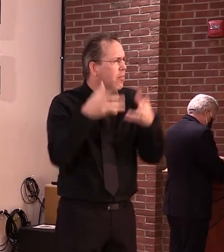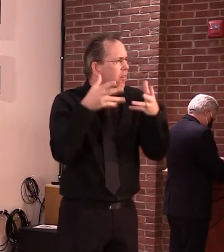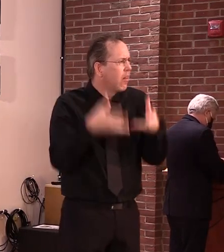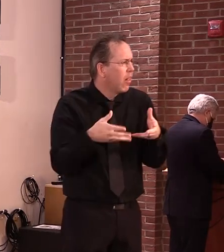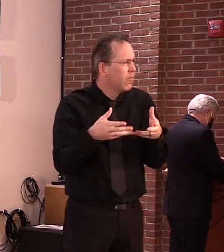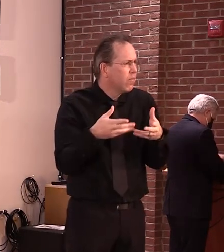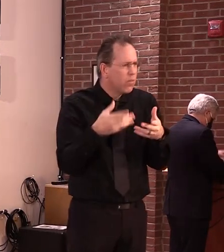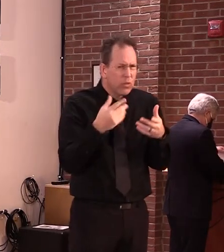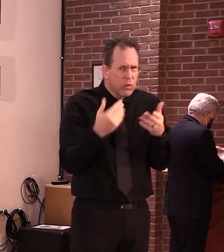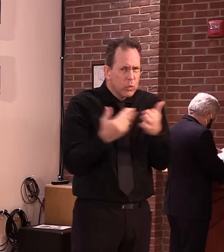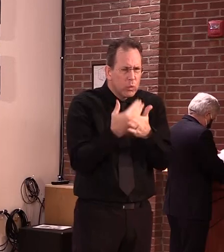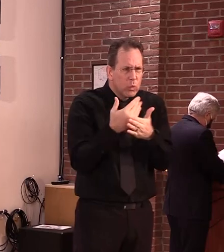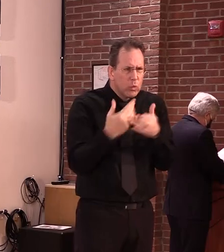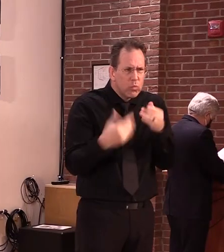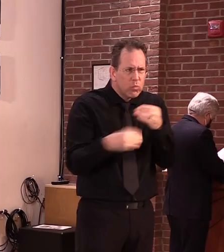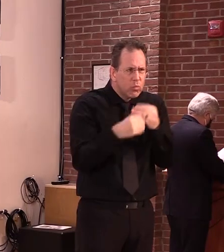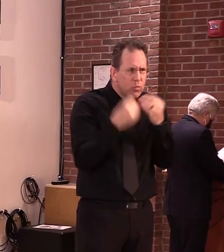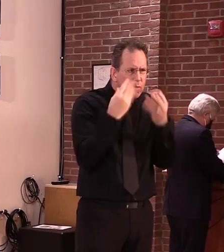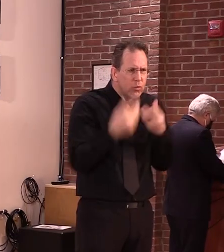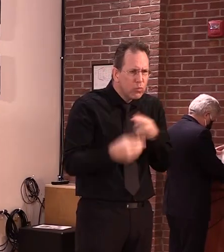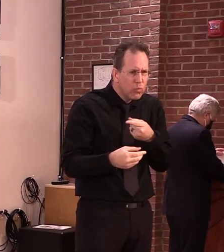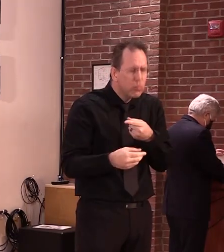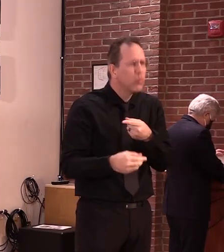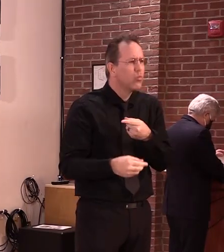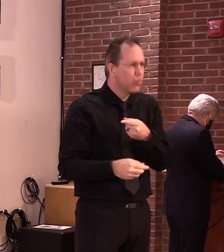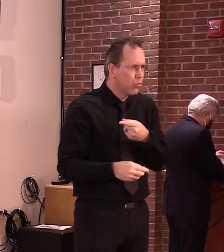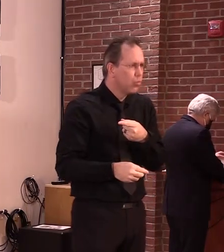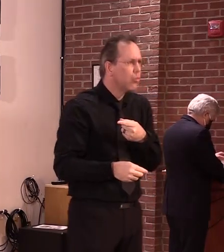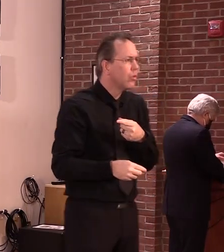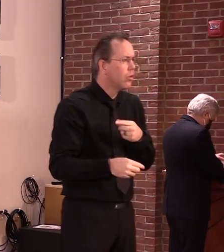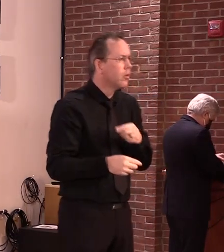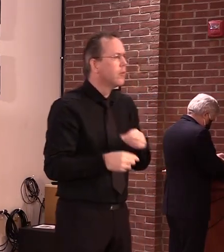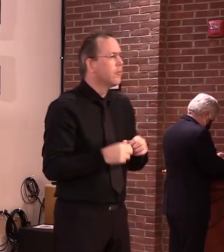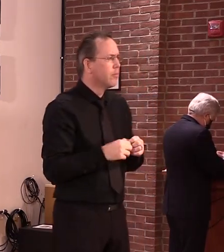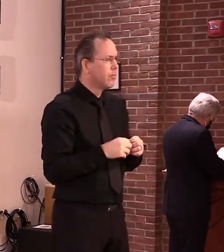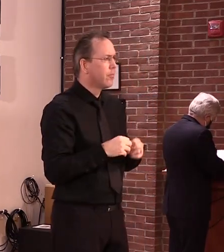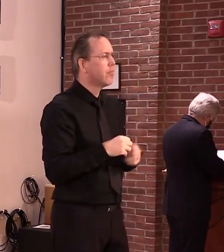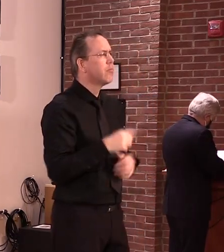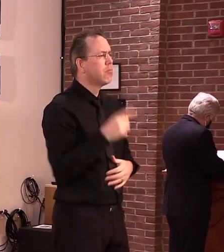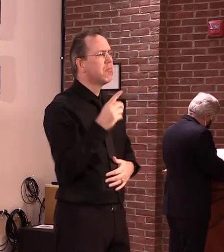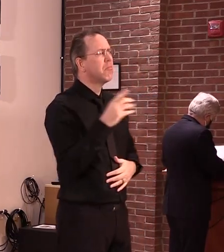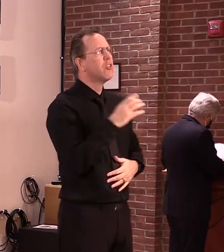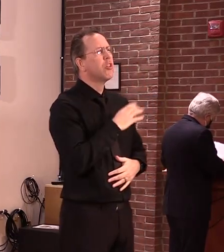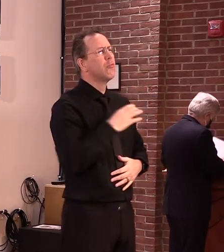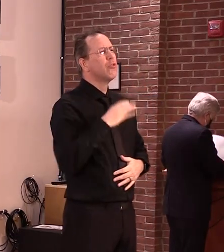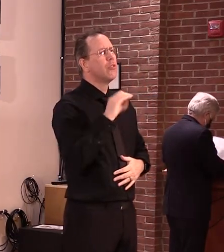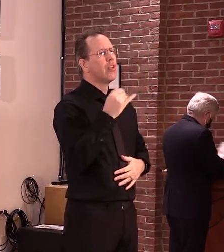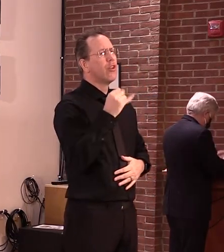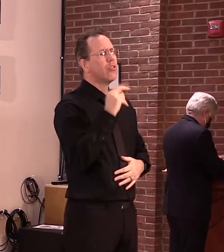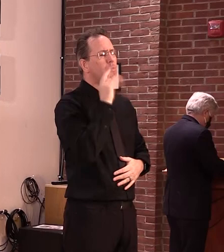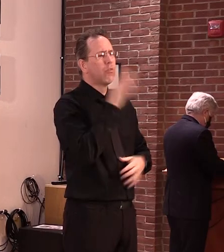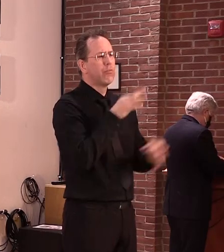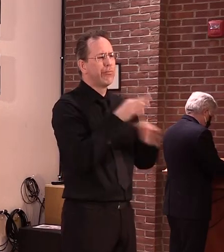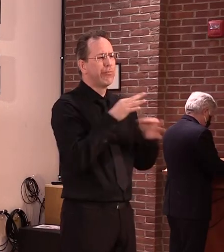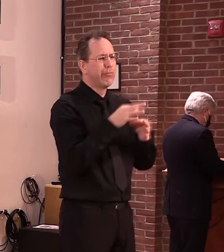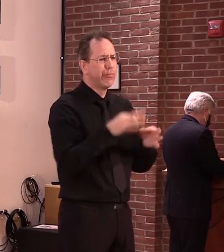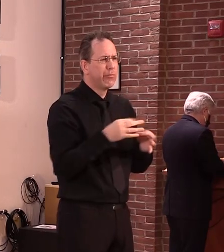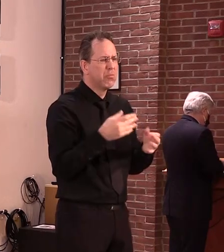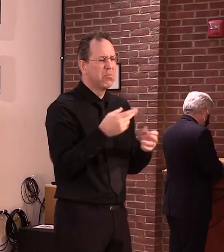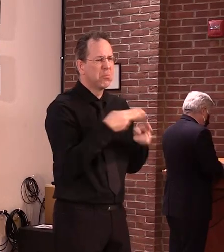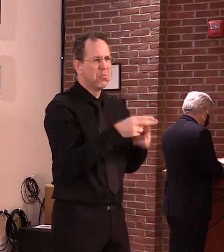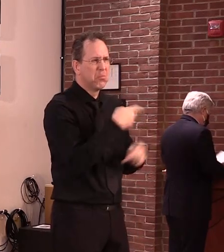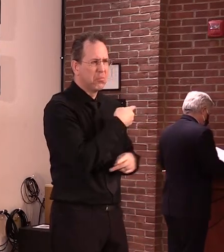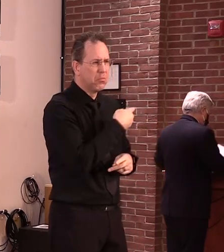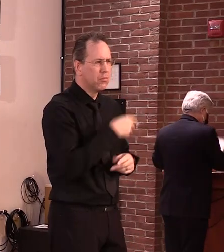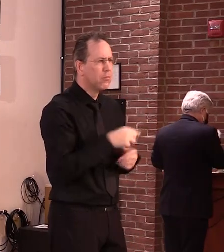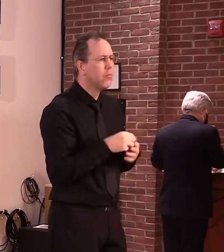I'm going to ask Commissioner Harrington to also expand upon this. But from what I understand, they were successful in taking about 9